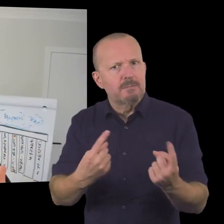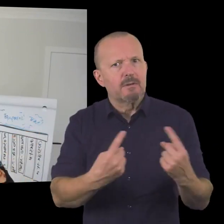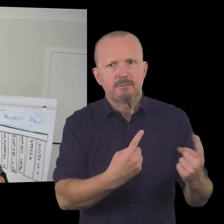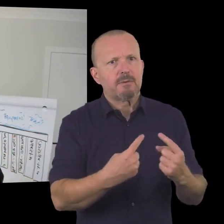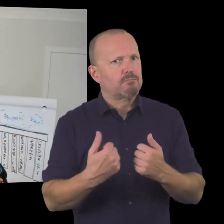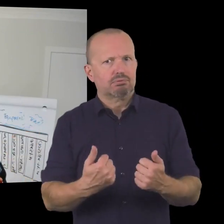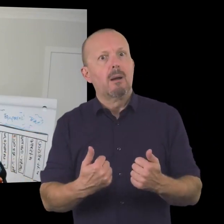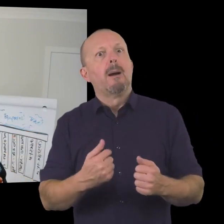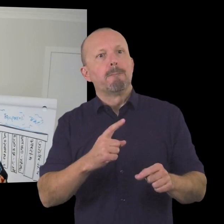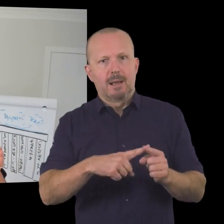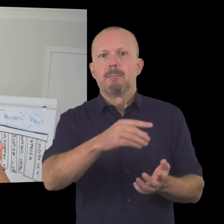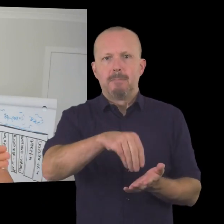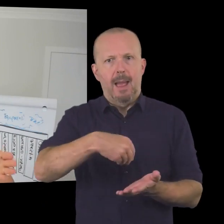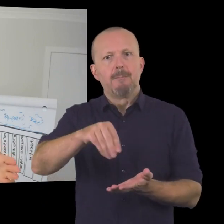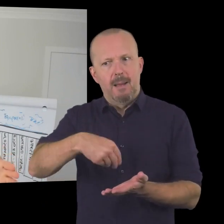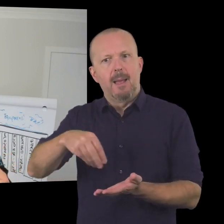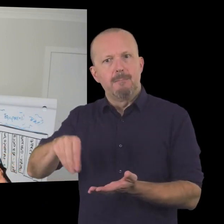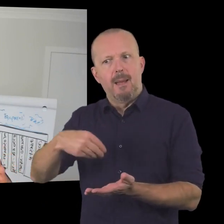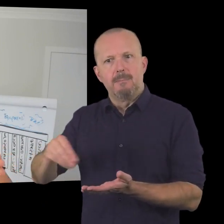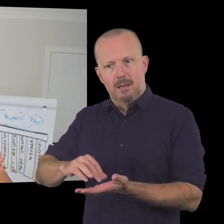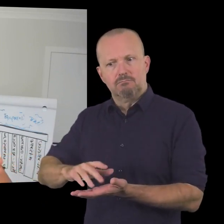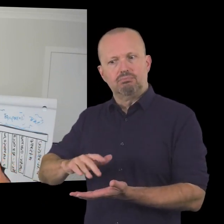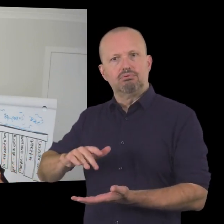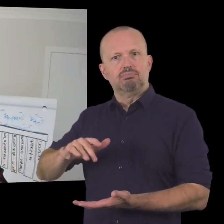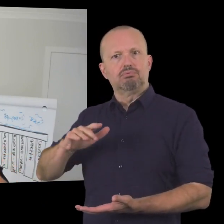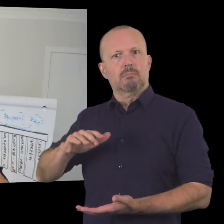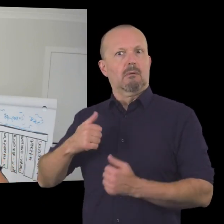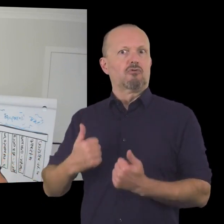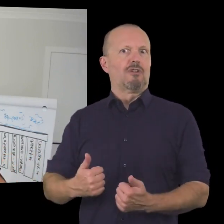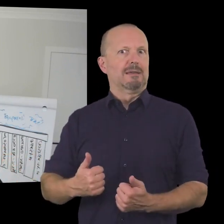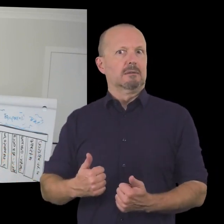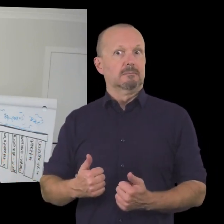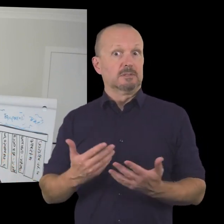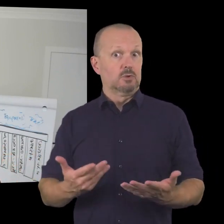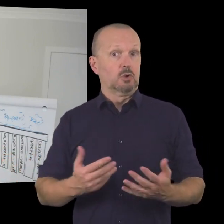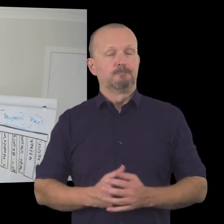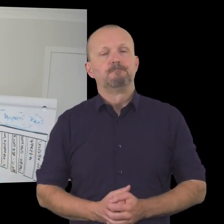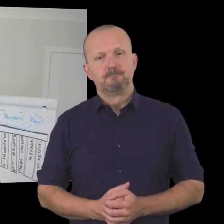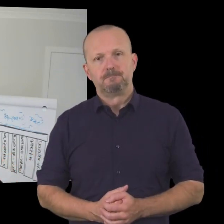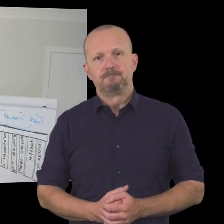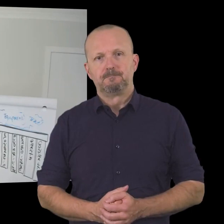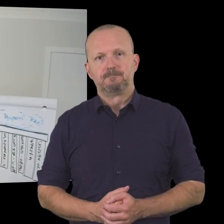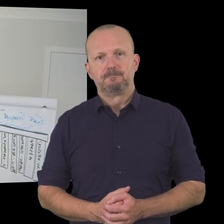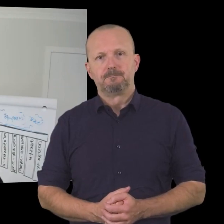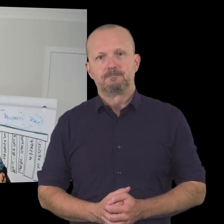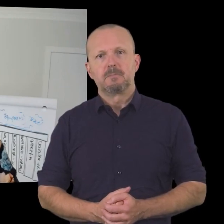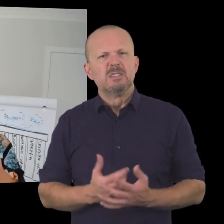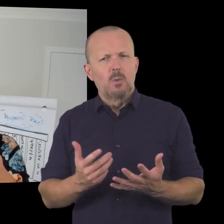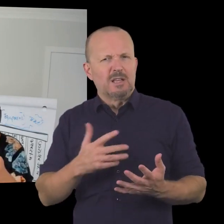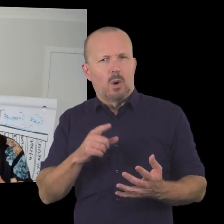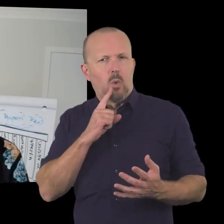providing that uh so that they uh tick over and pay their membership fee each year in an ongoing nature